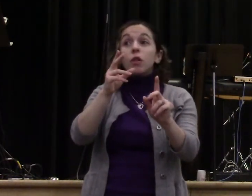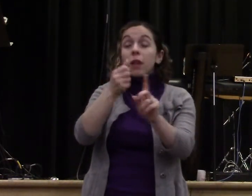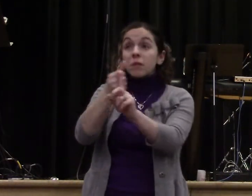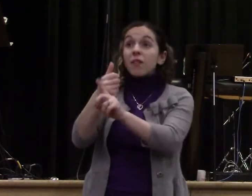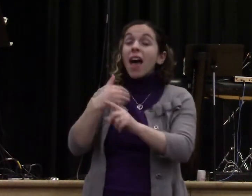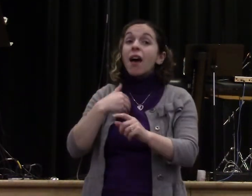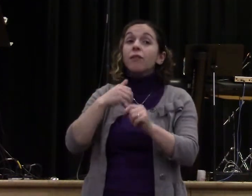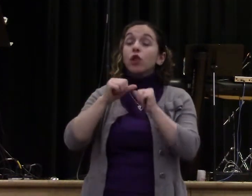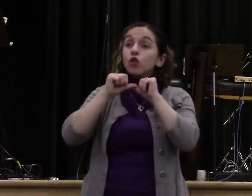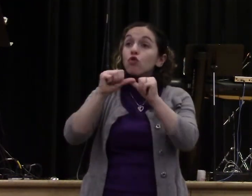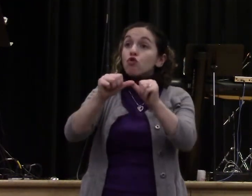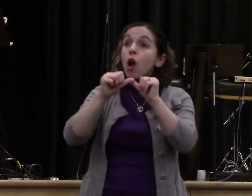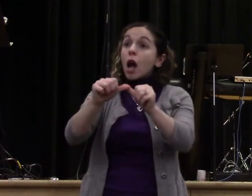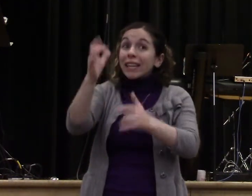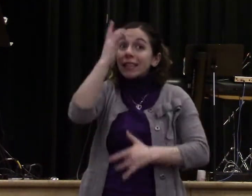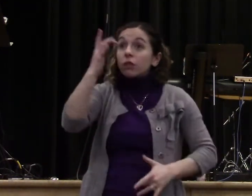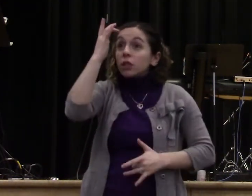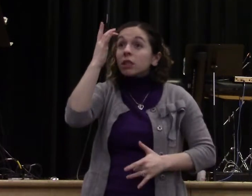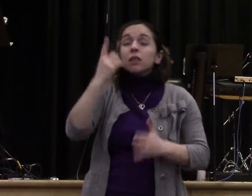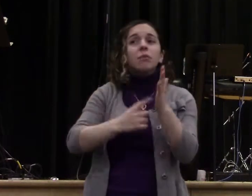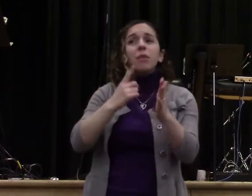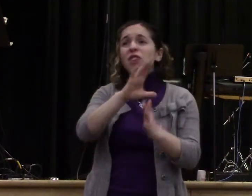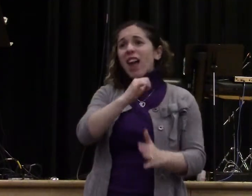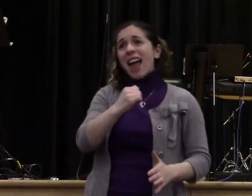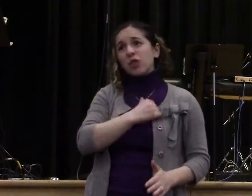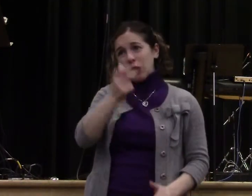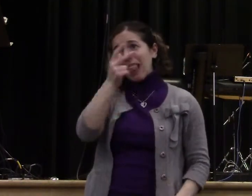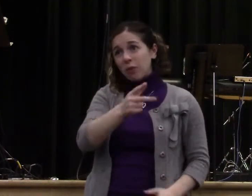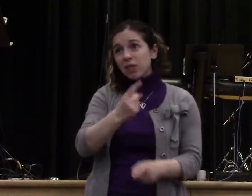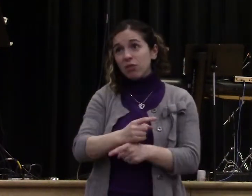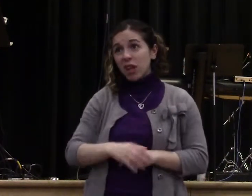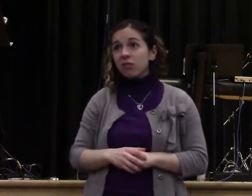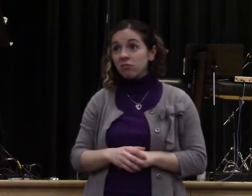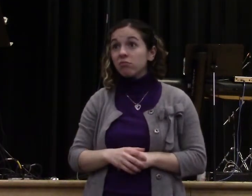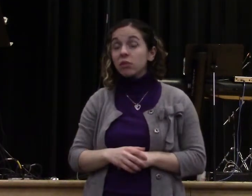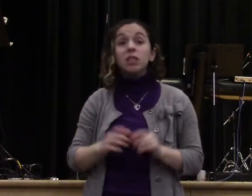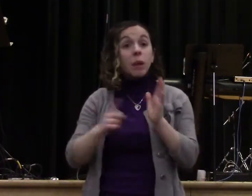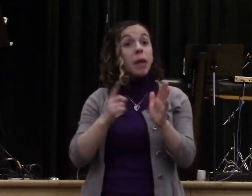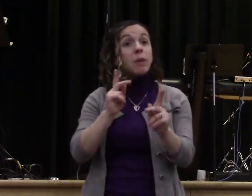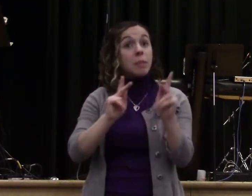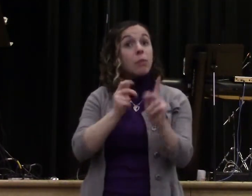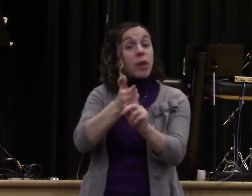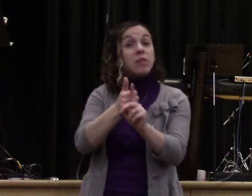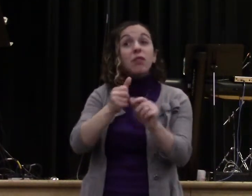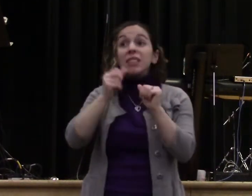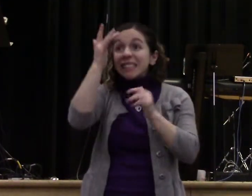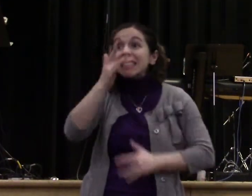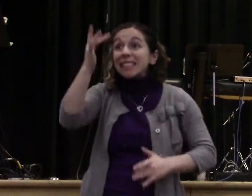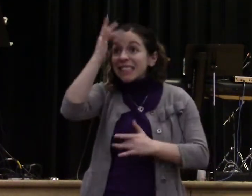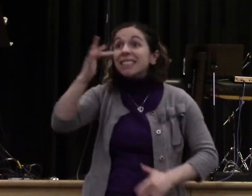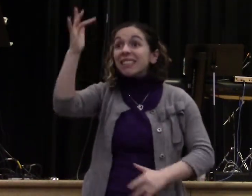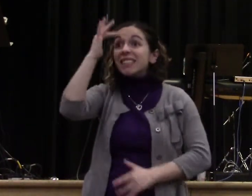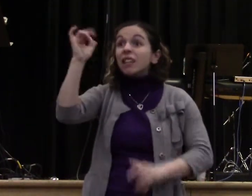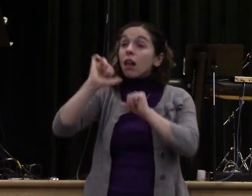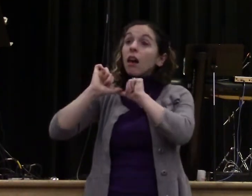chronically good attitudes? How many people know chronic illness can wear on your soul, can wear on your